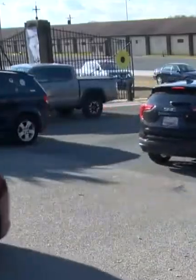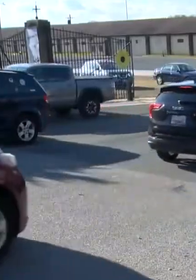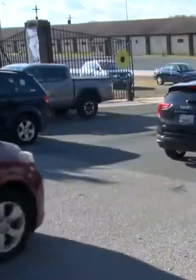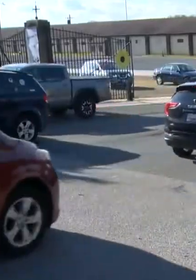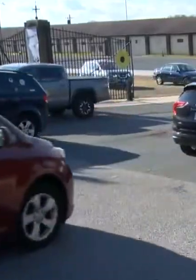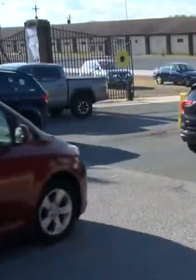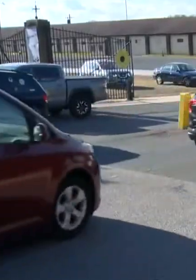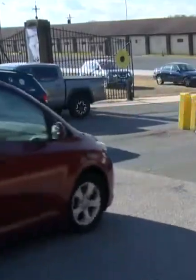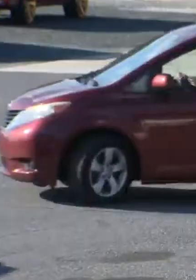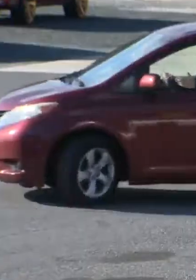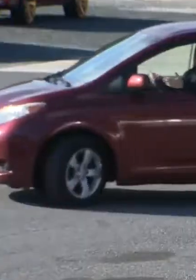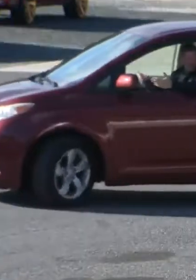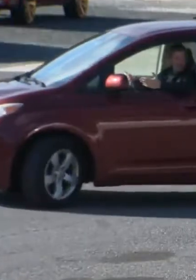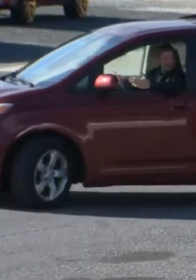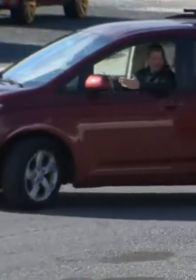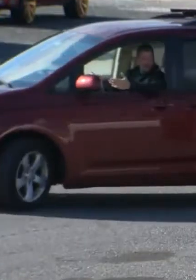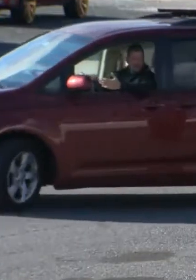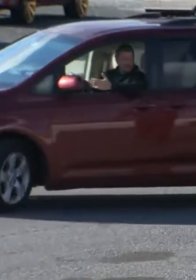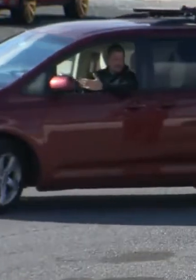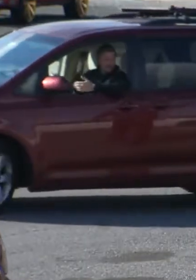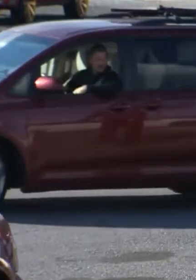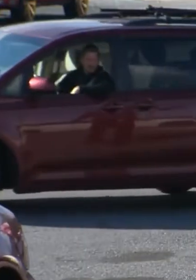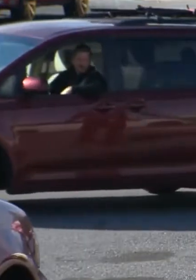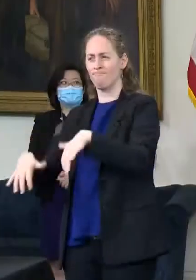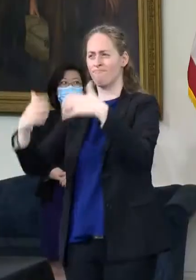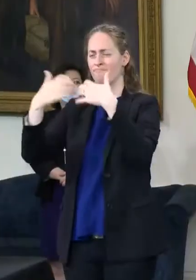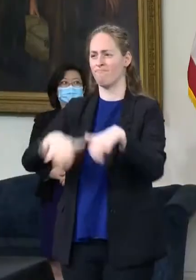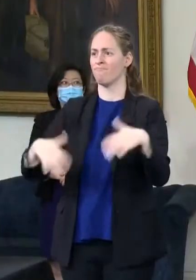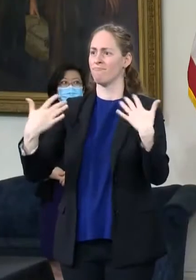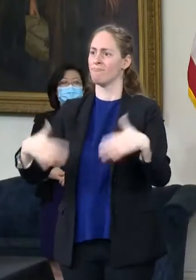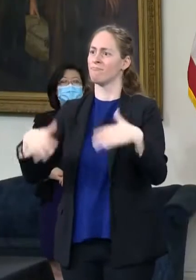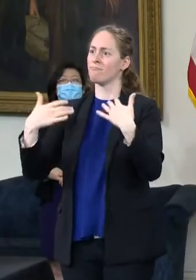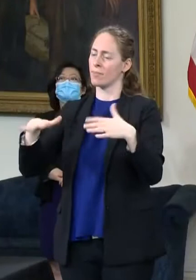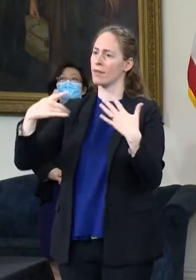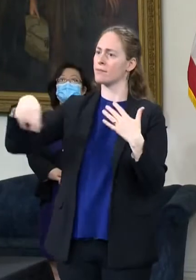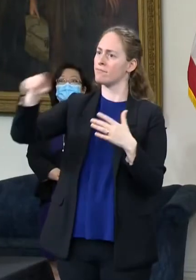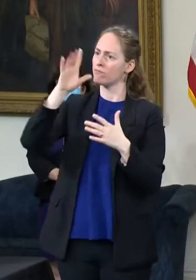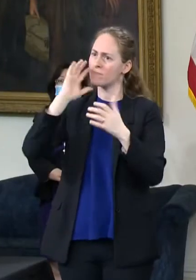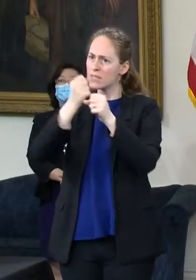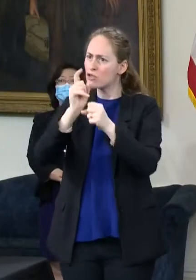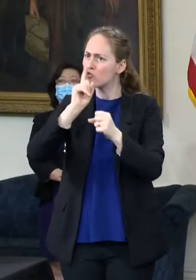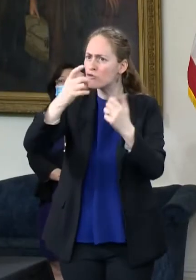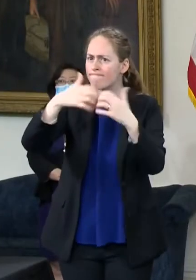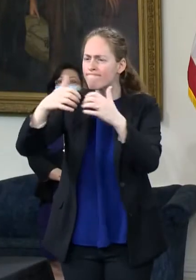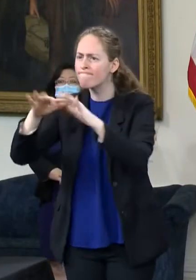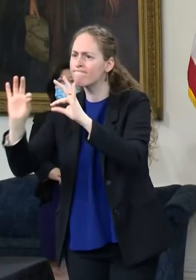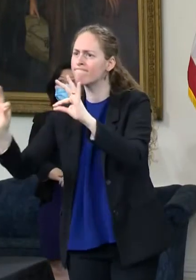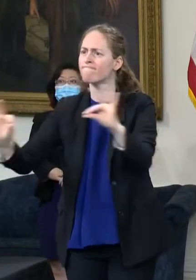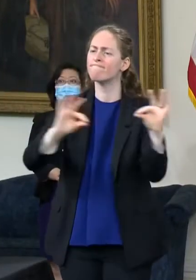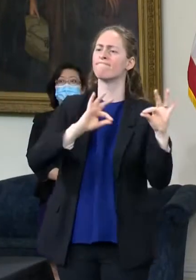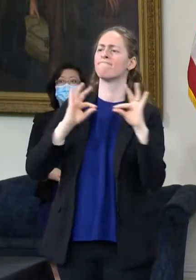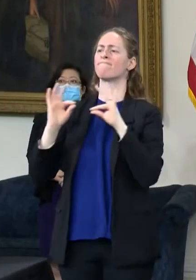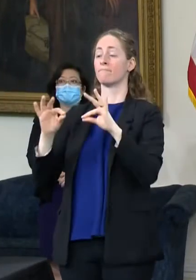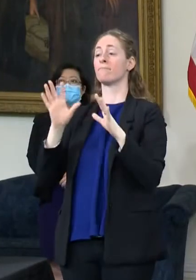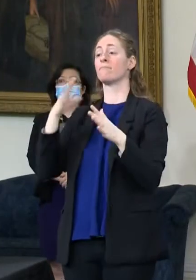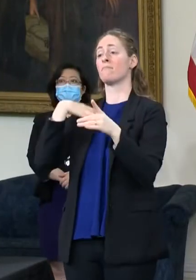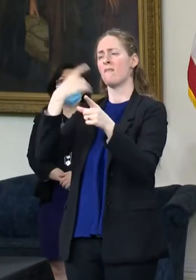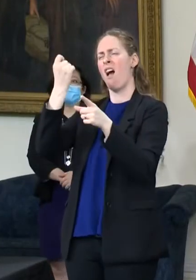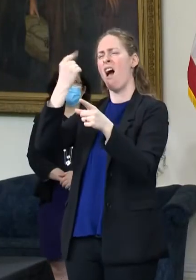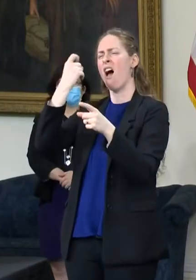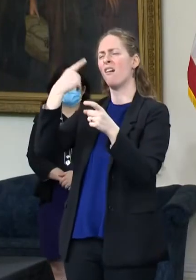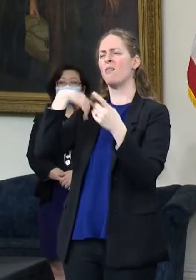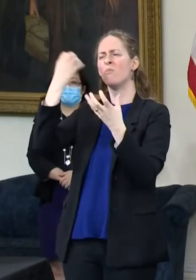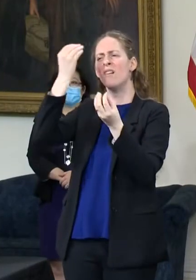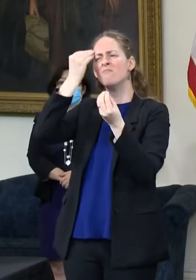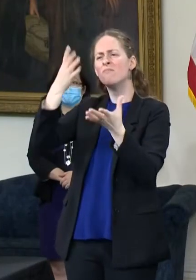will go online will be at the Timonium Fairgrounds on April 5th. We also continue to have ongoing discussions with other counties